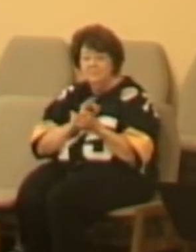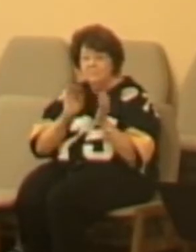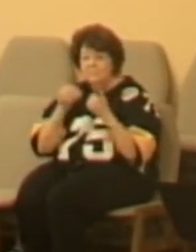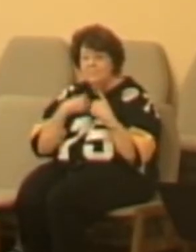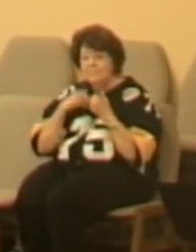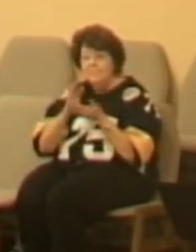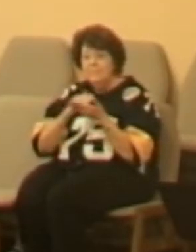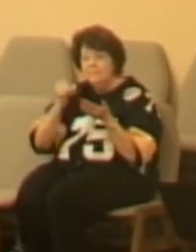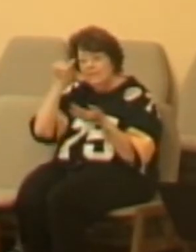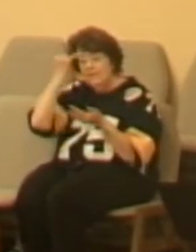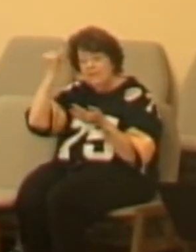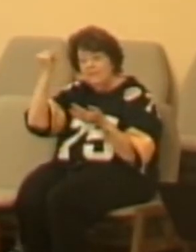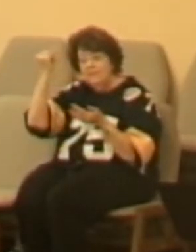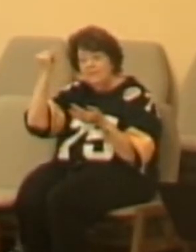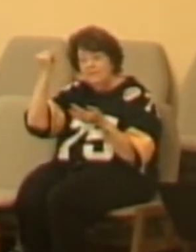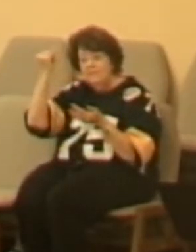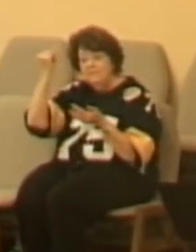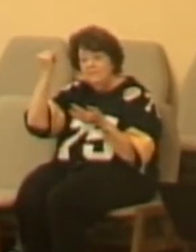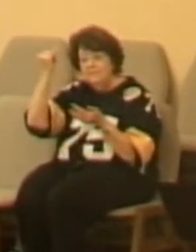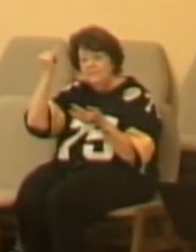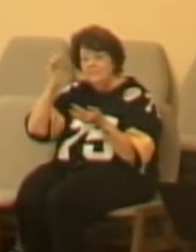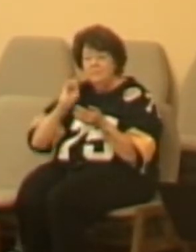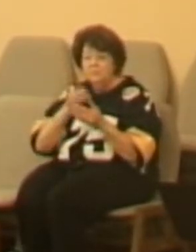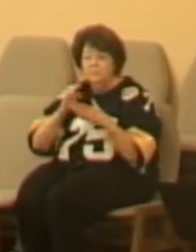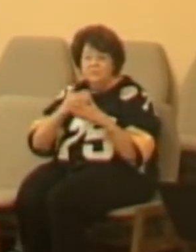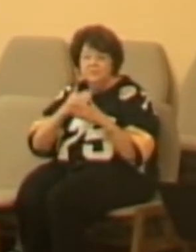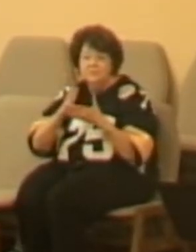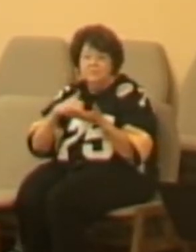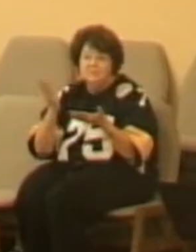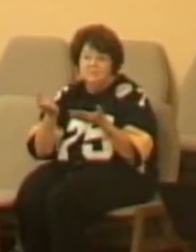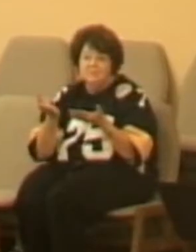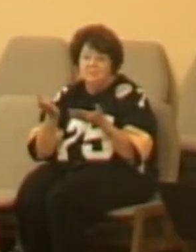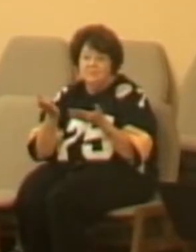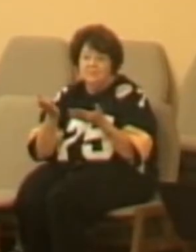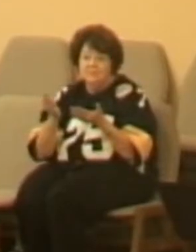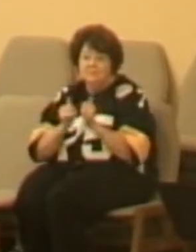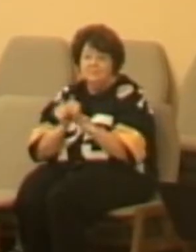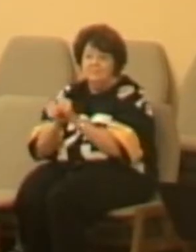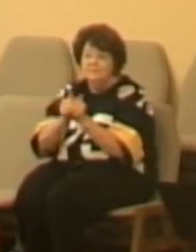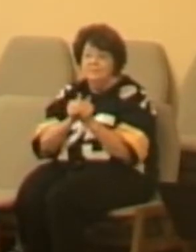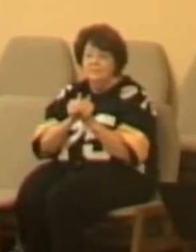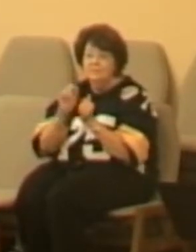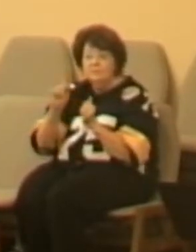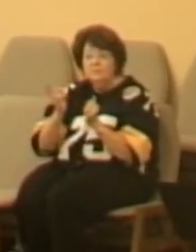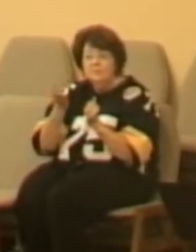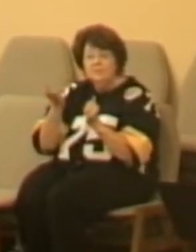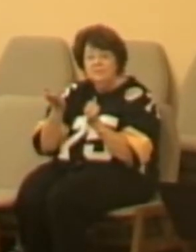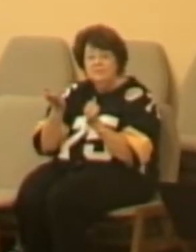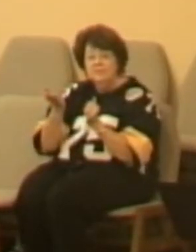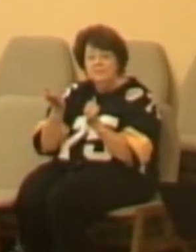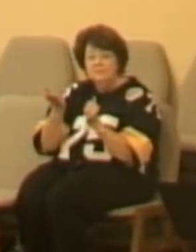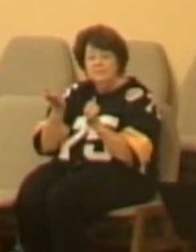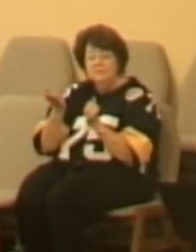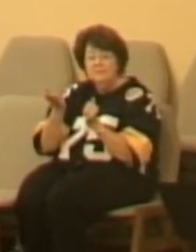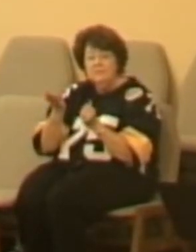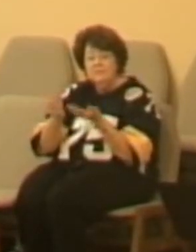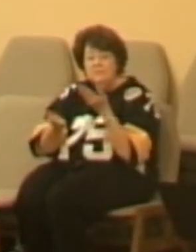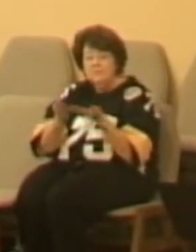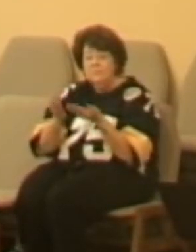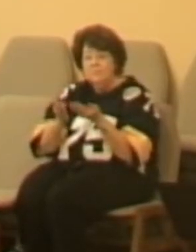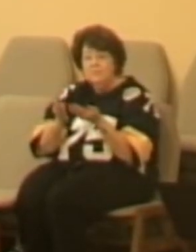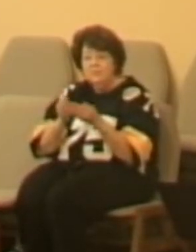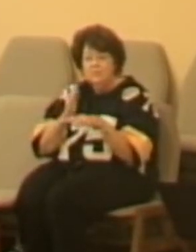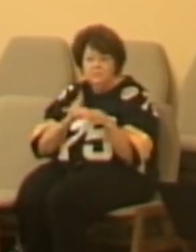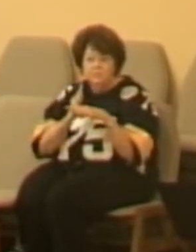of the fact that we share some things in common. One of the things that could easily be between where we are and where Jesus